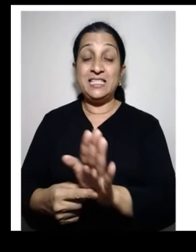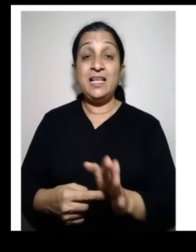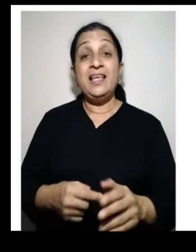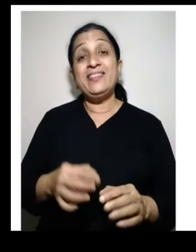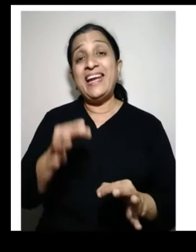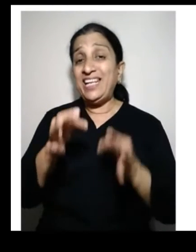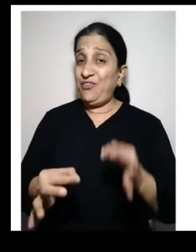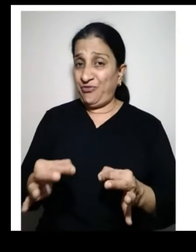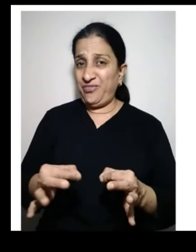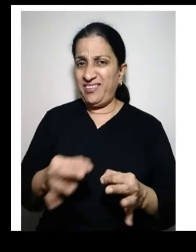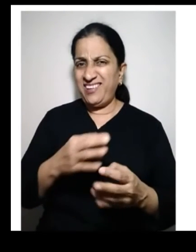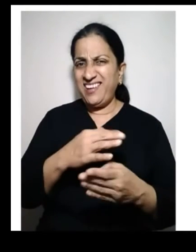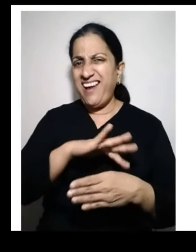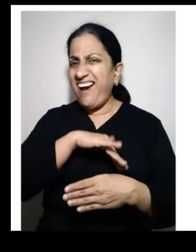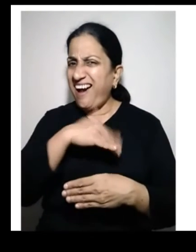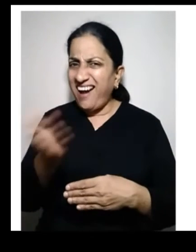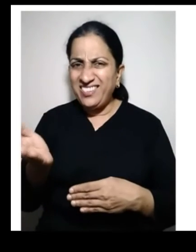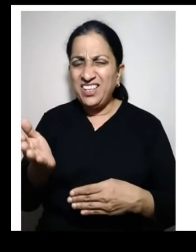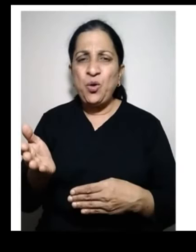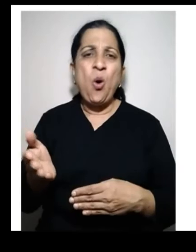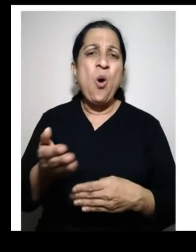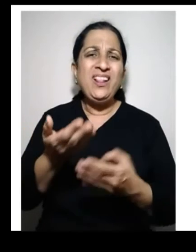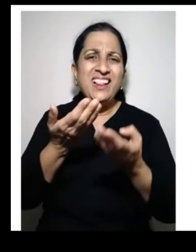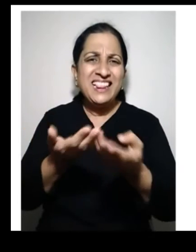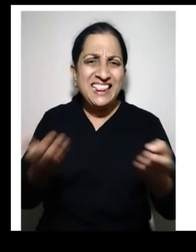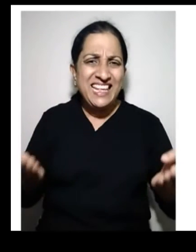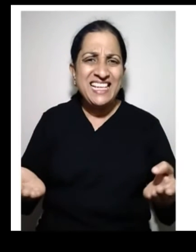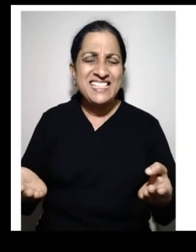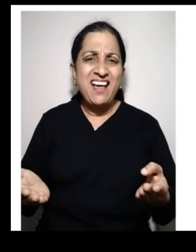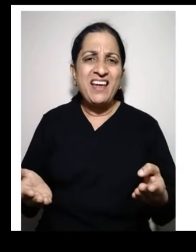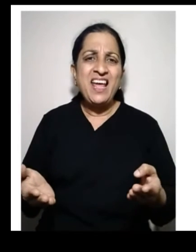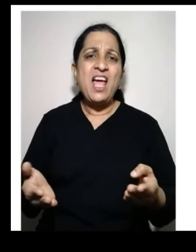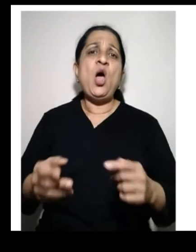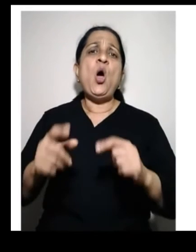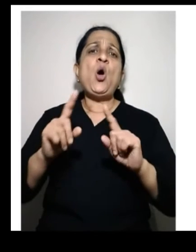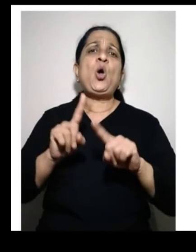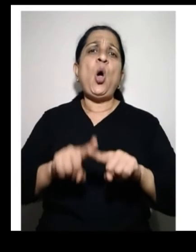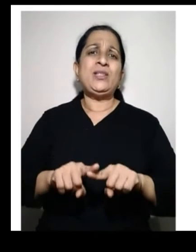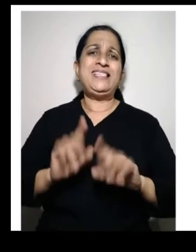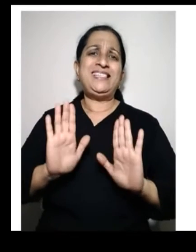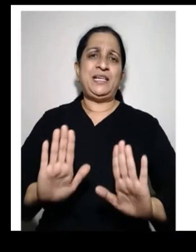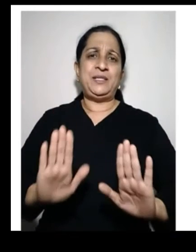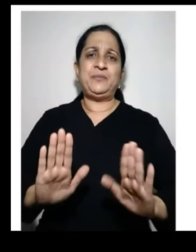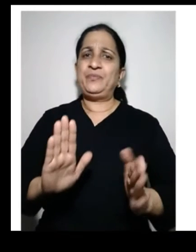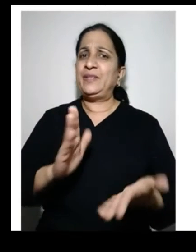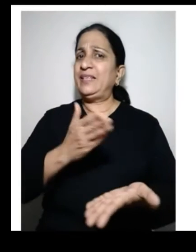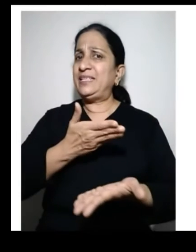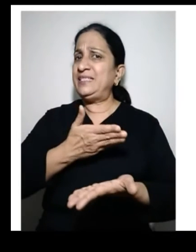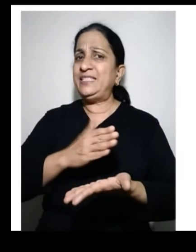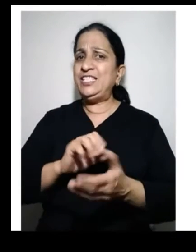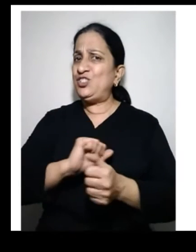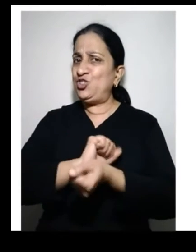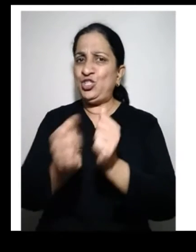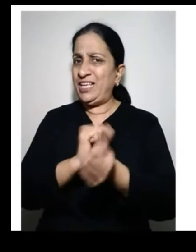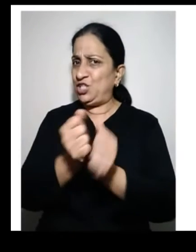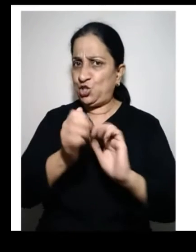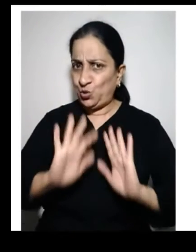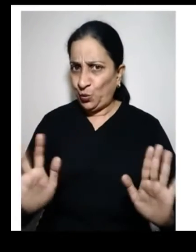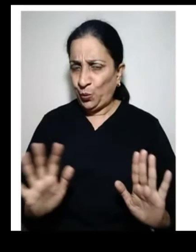states that if other things and factors are all same or